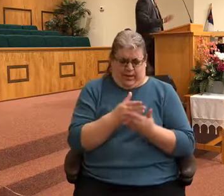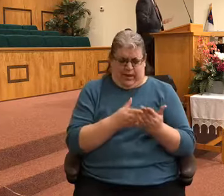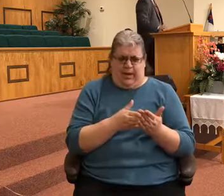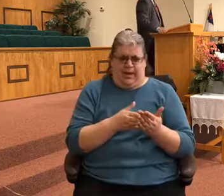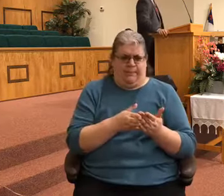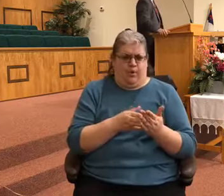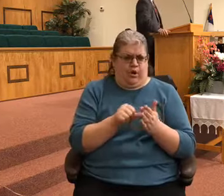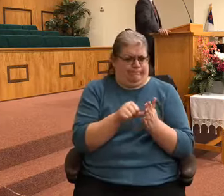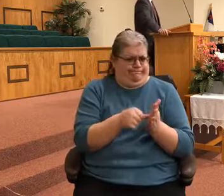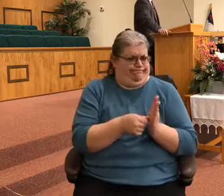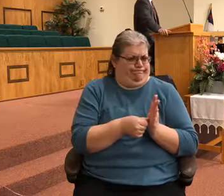certainly be more devotional.